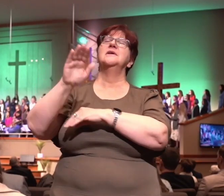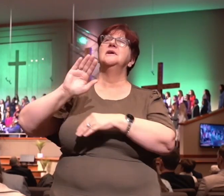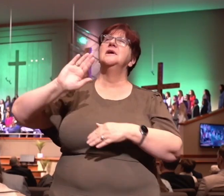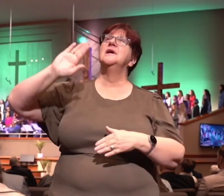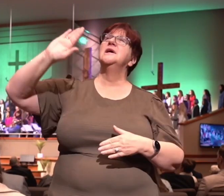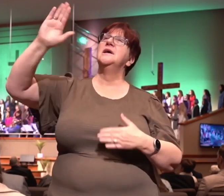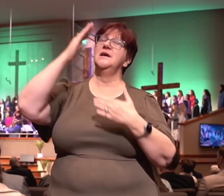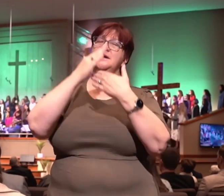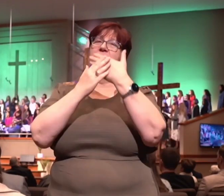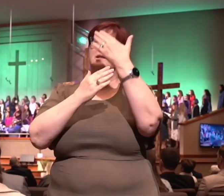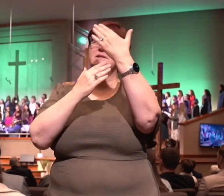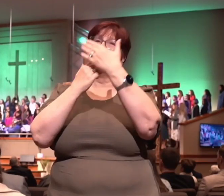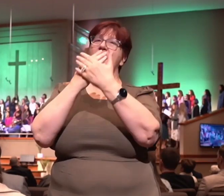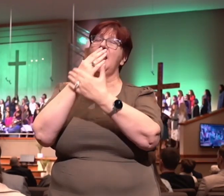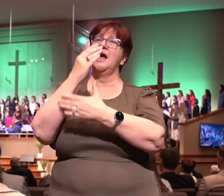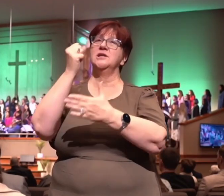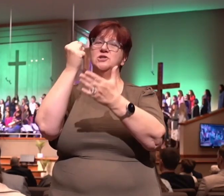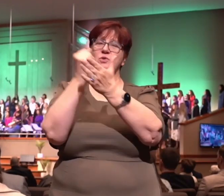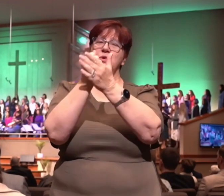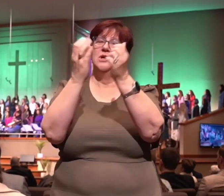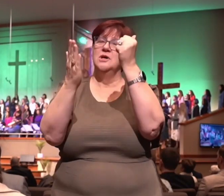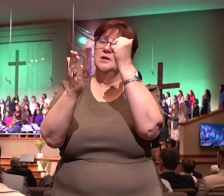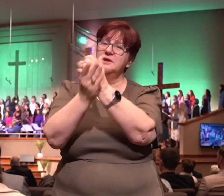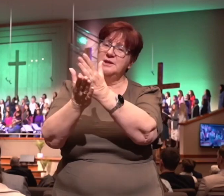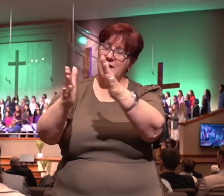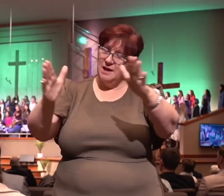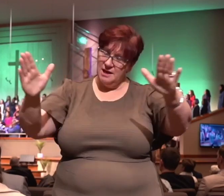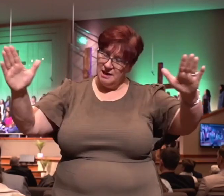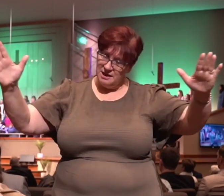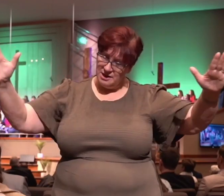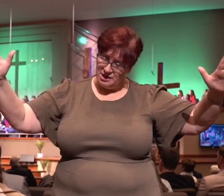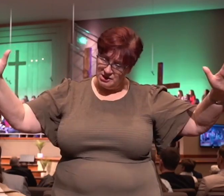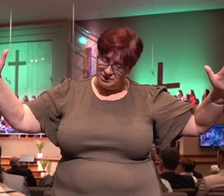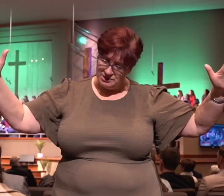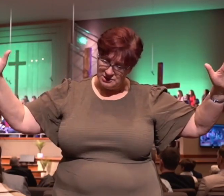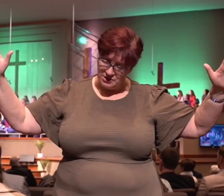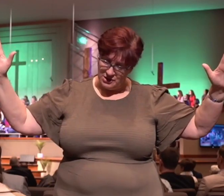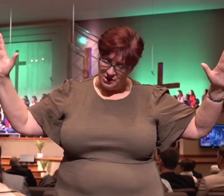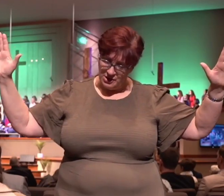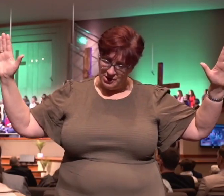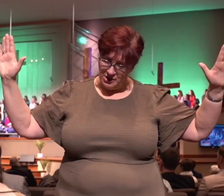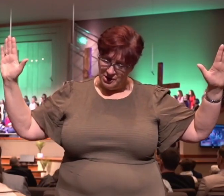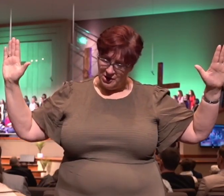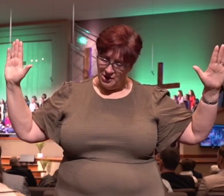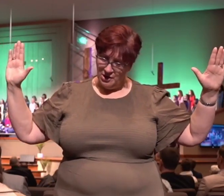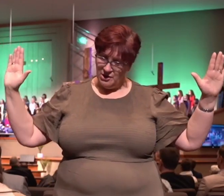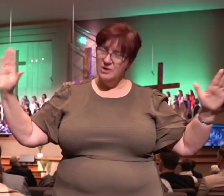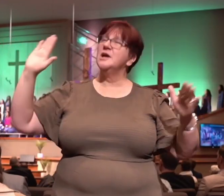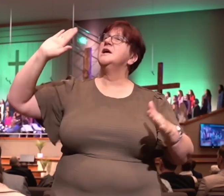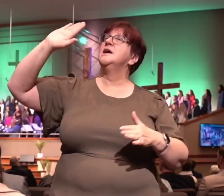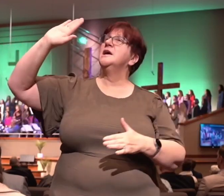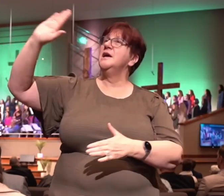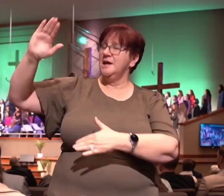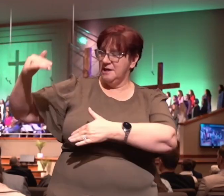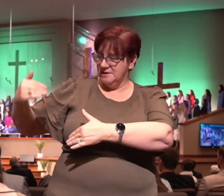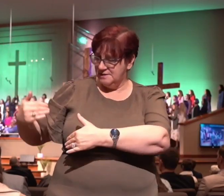His hands were nailed scarred. His